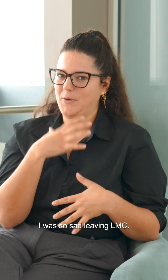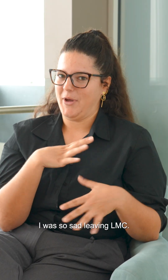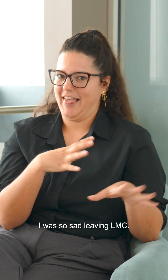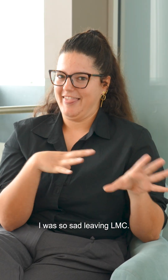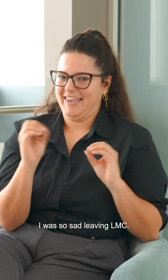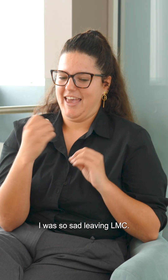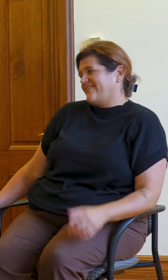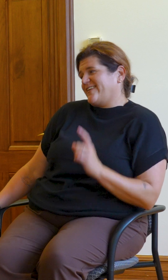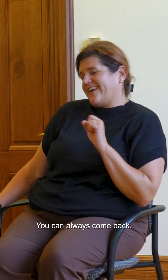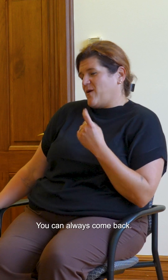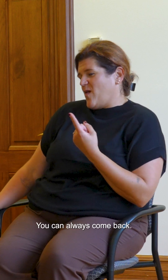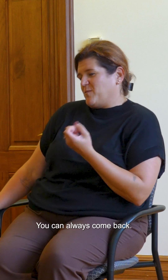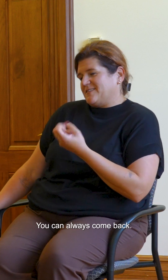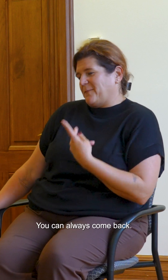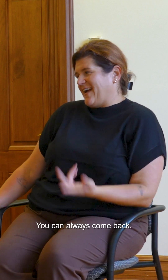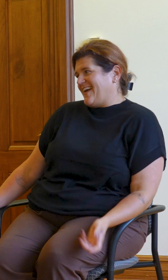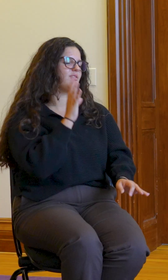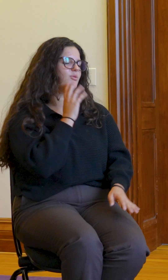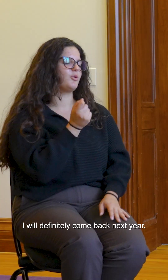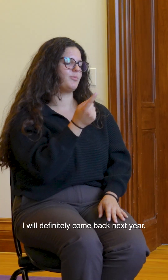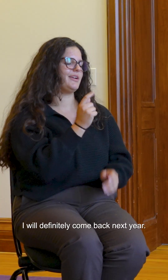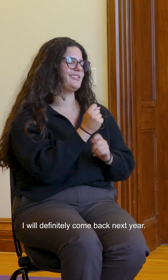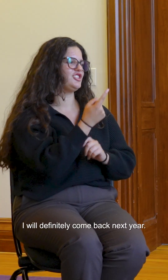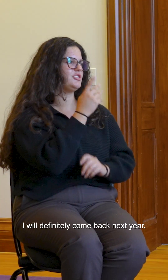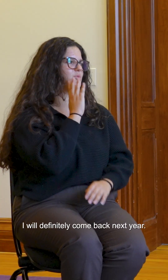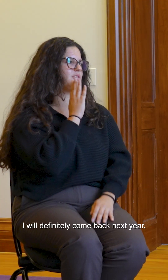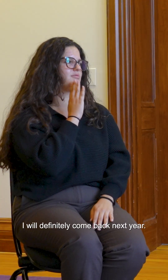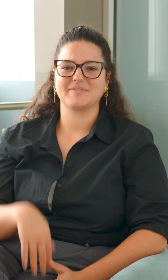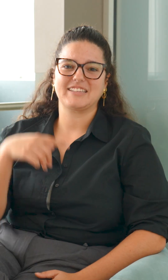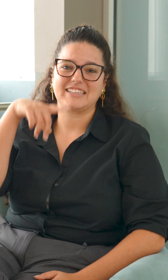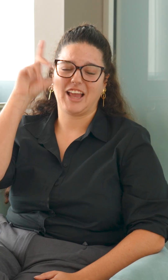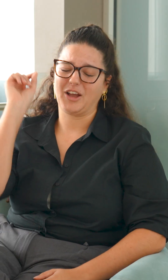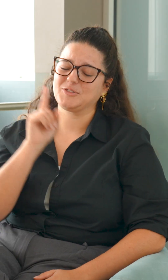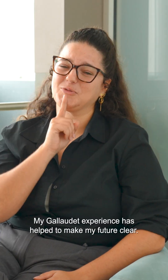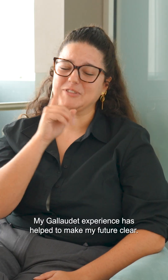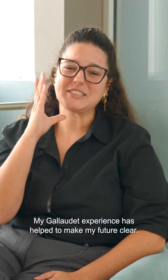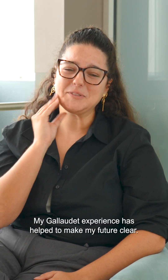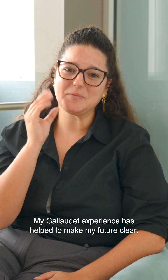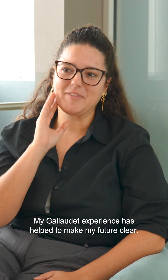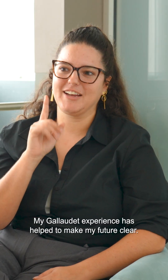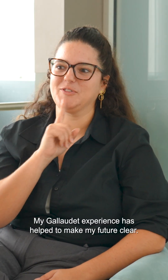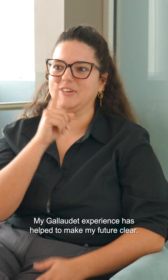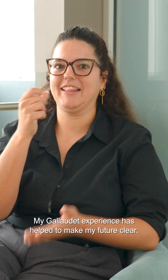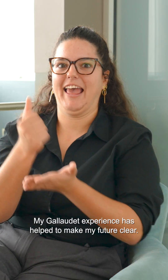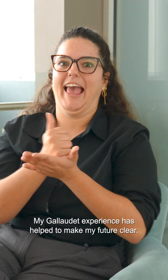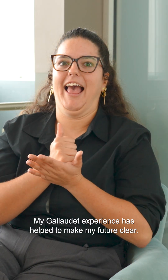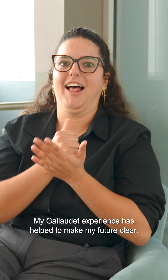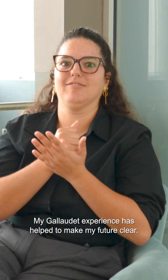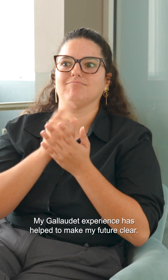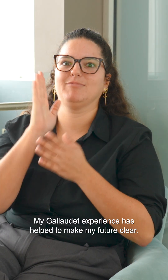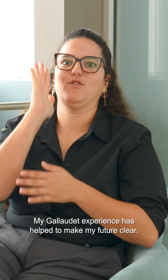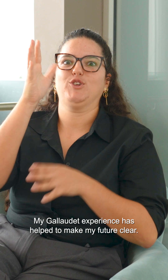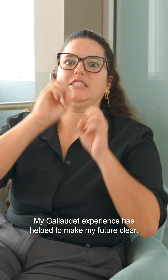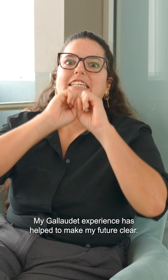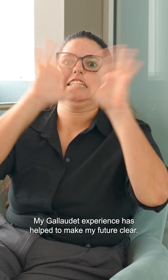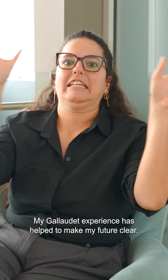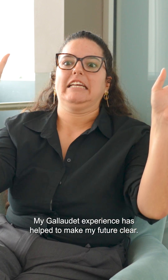meeting LMC. You can always come back. Oh, I'll definitely come back next year. My Gallaudet experience has helped make my future clear.